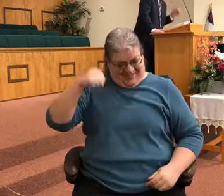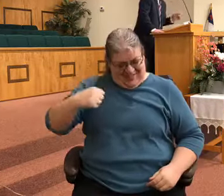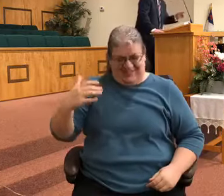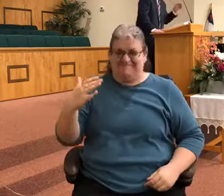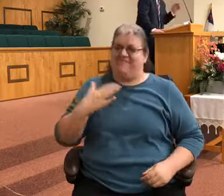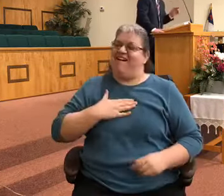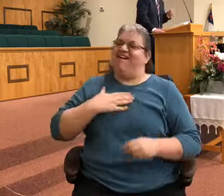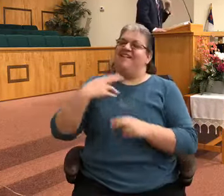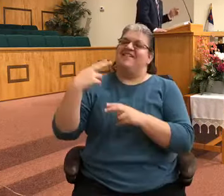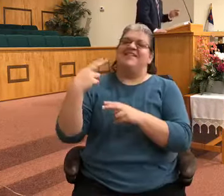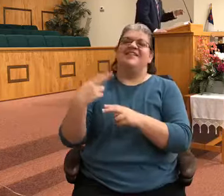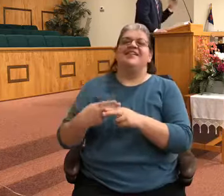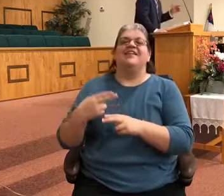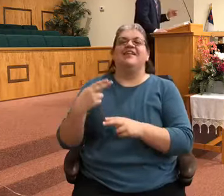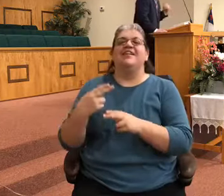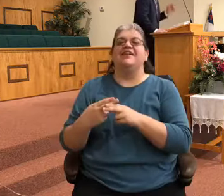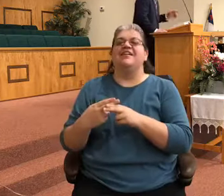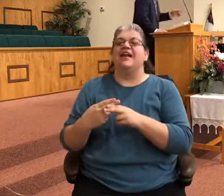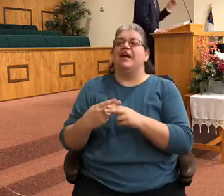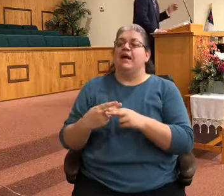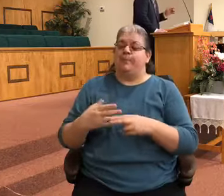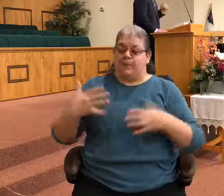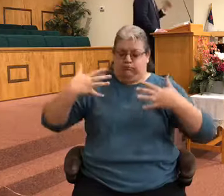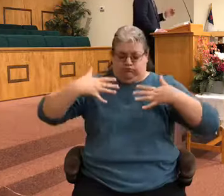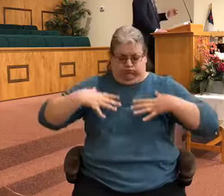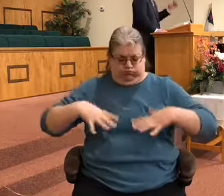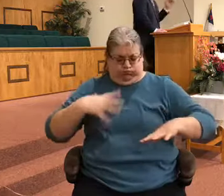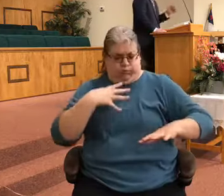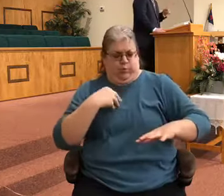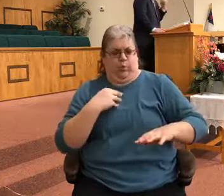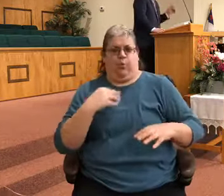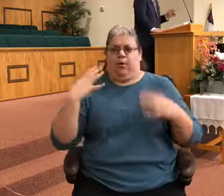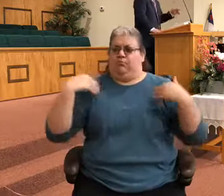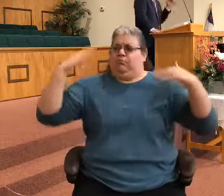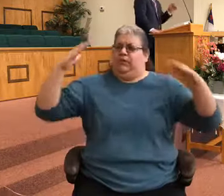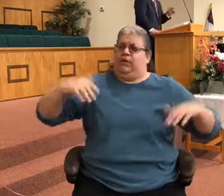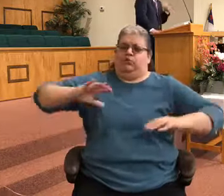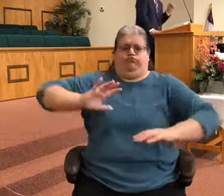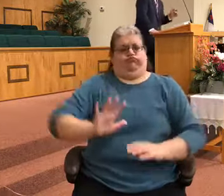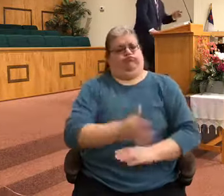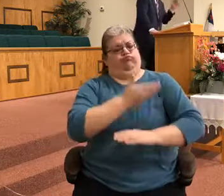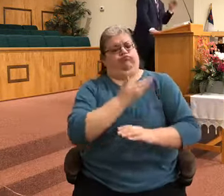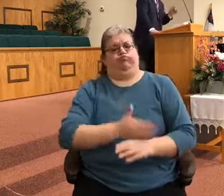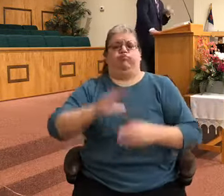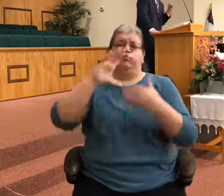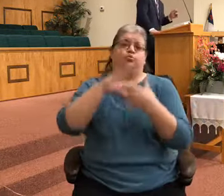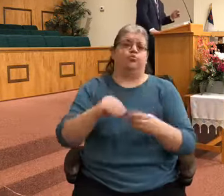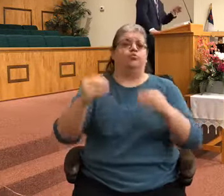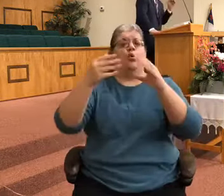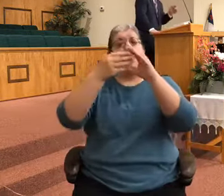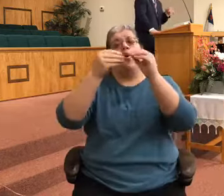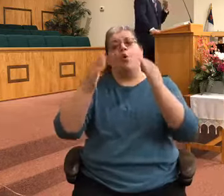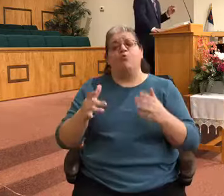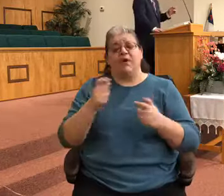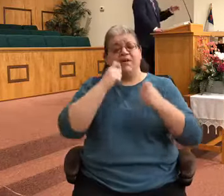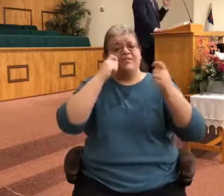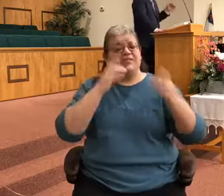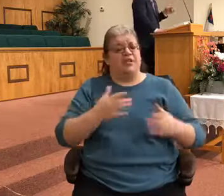mine And the Bible didn't say the story A sinner has no